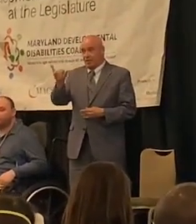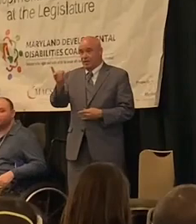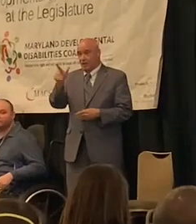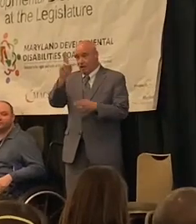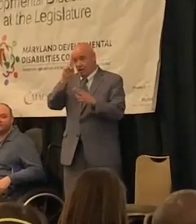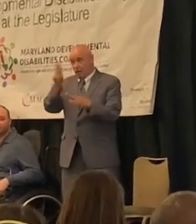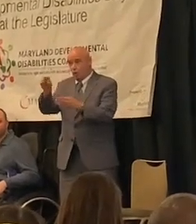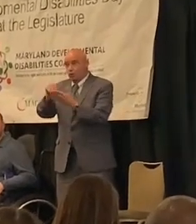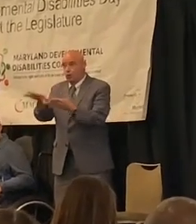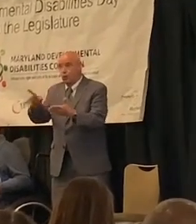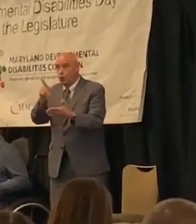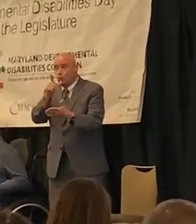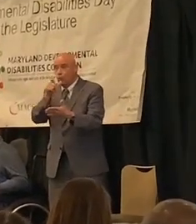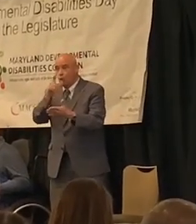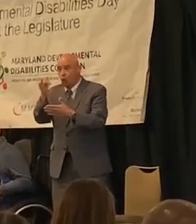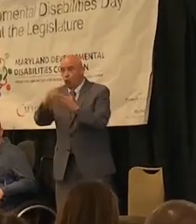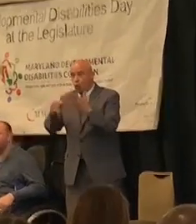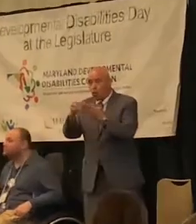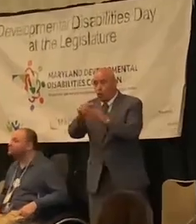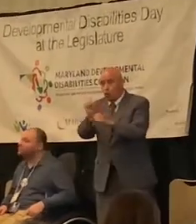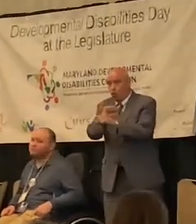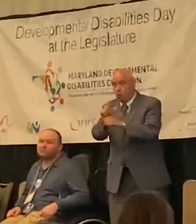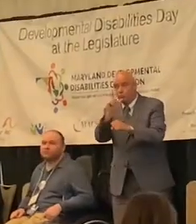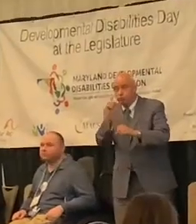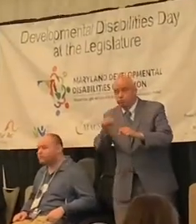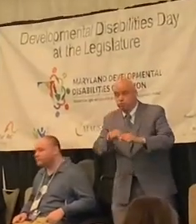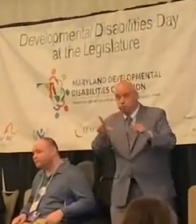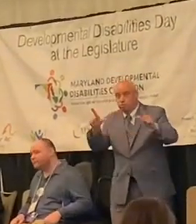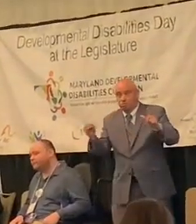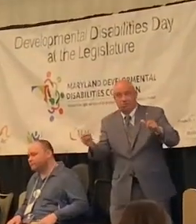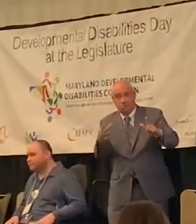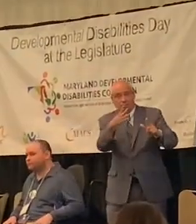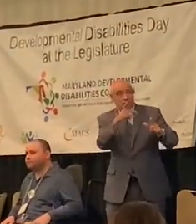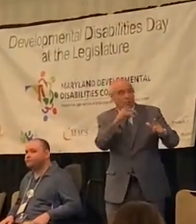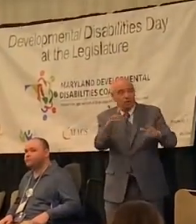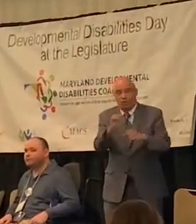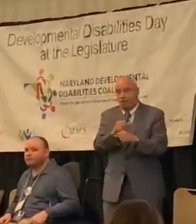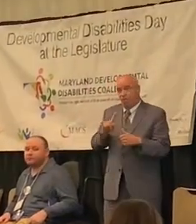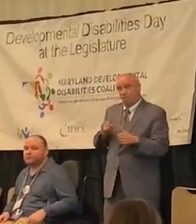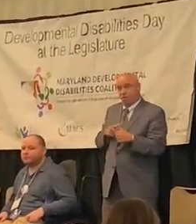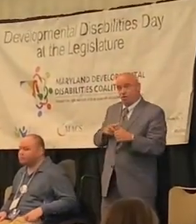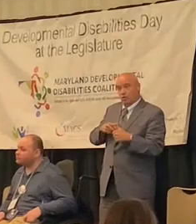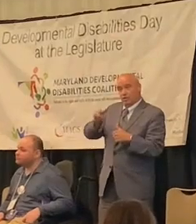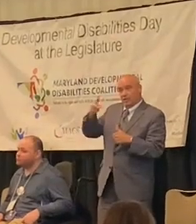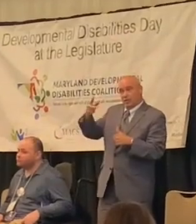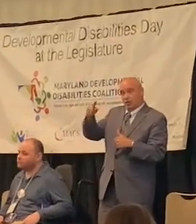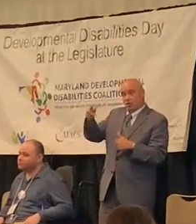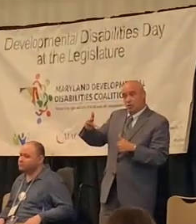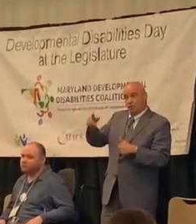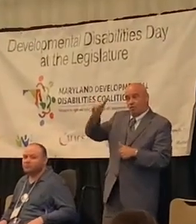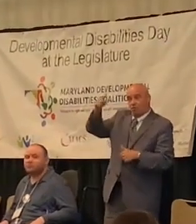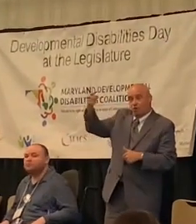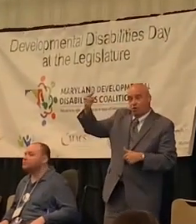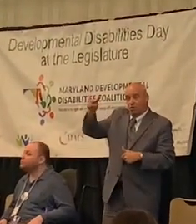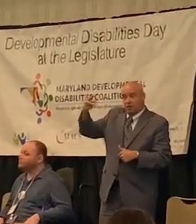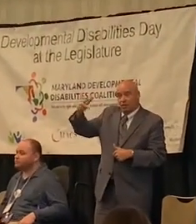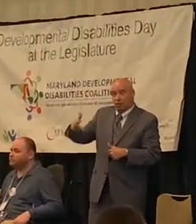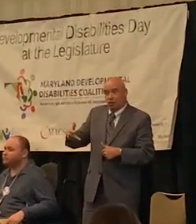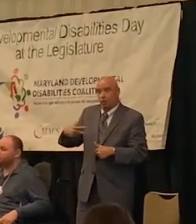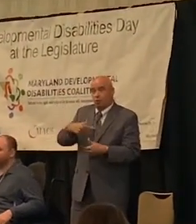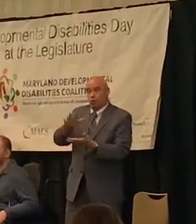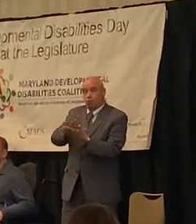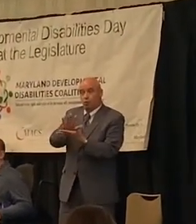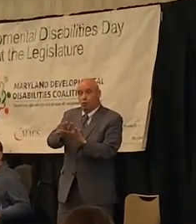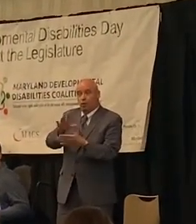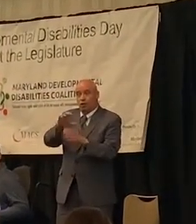that whose artwork we chose to receive first second third places their schools get